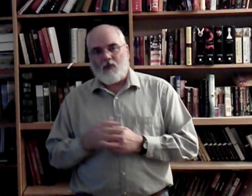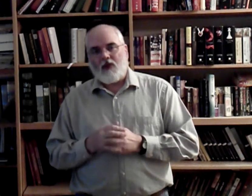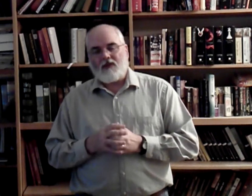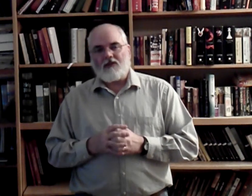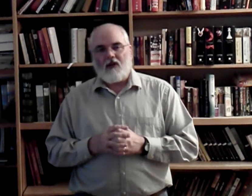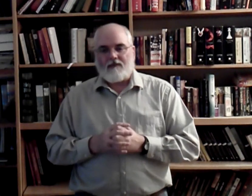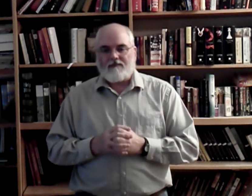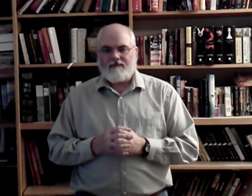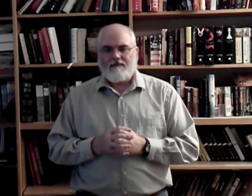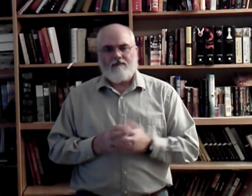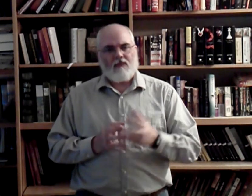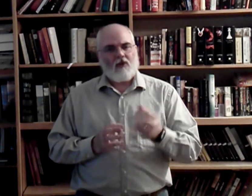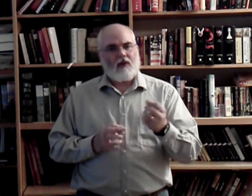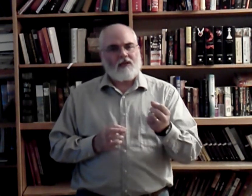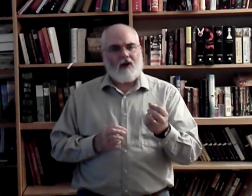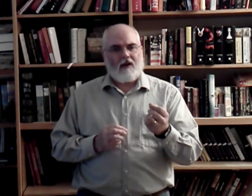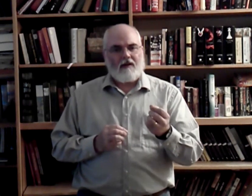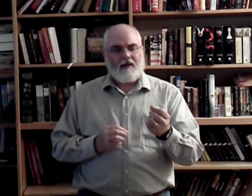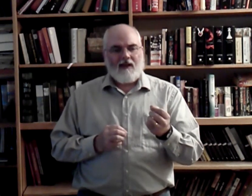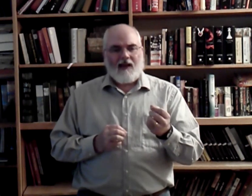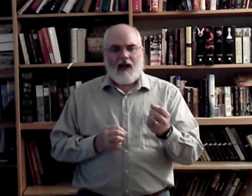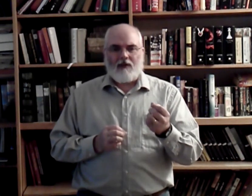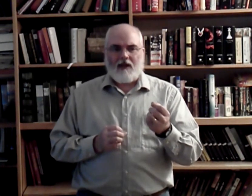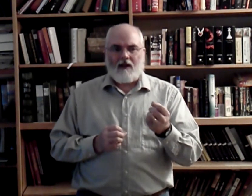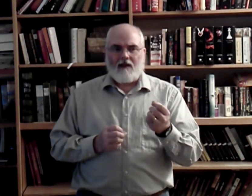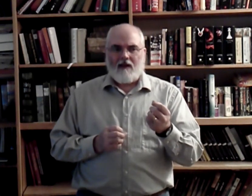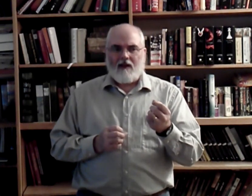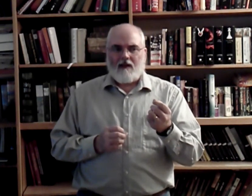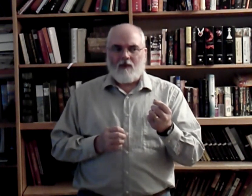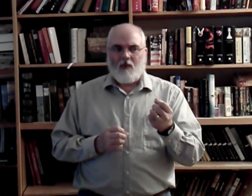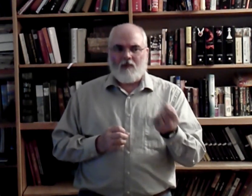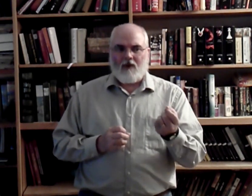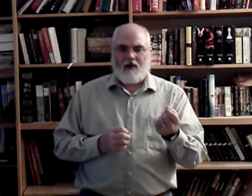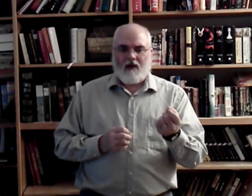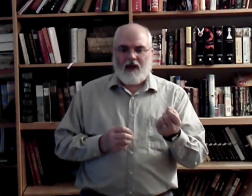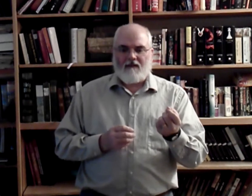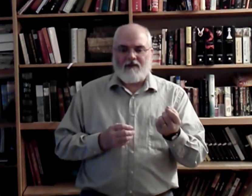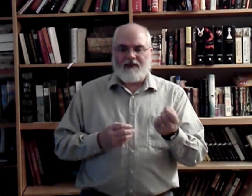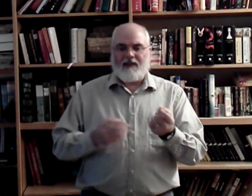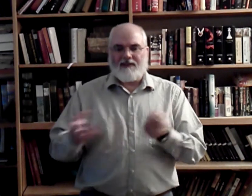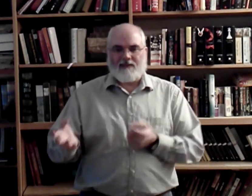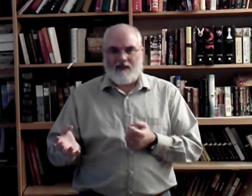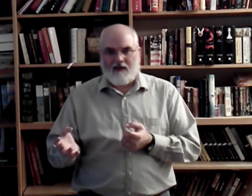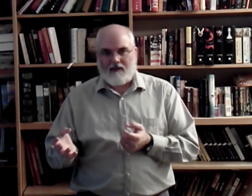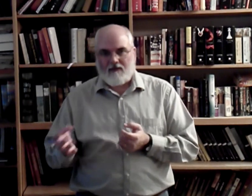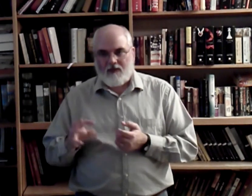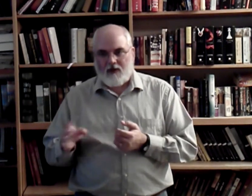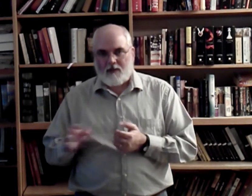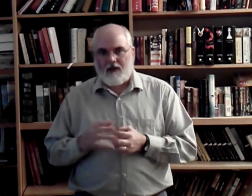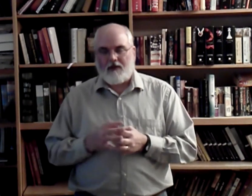the words of the song. When I started, I was getting one word out of every ten sung fingerspelled.